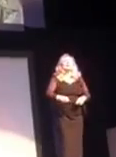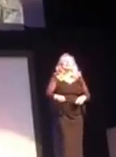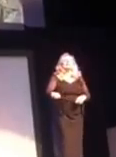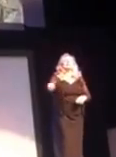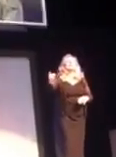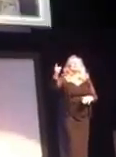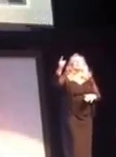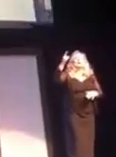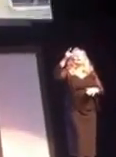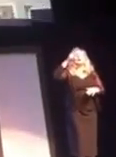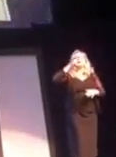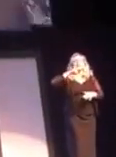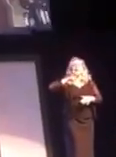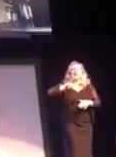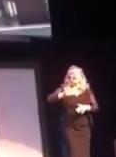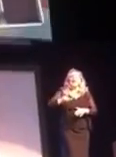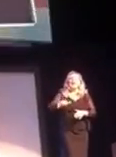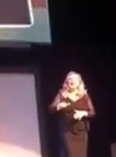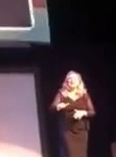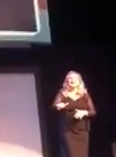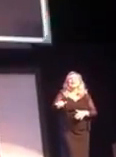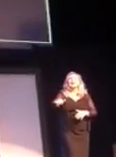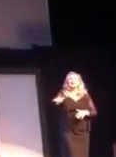eternity.